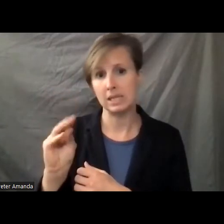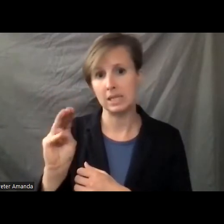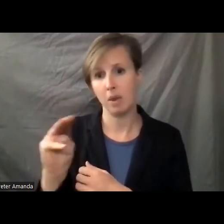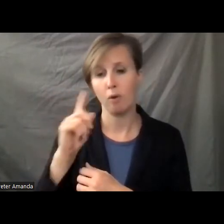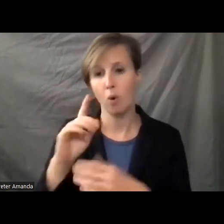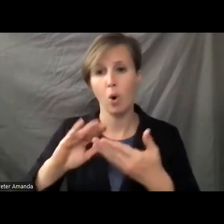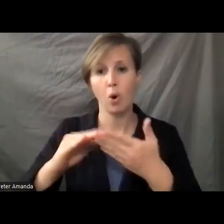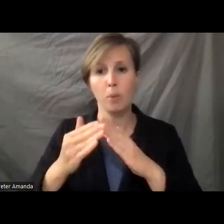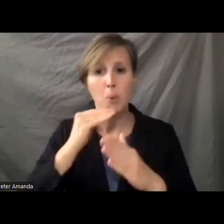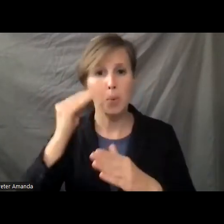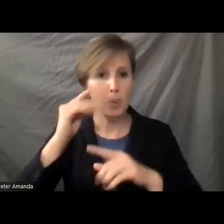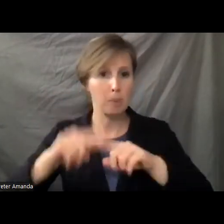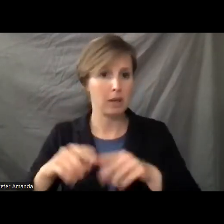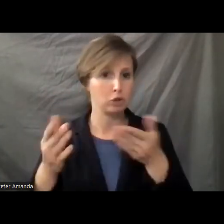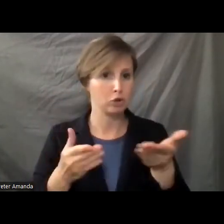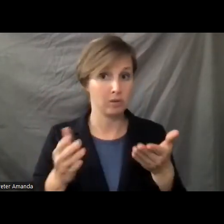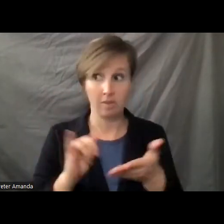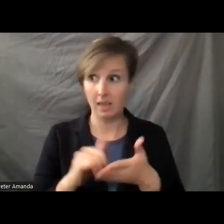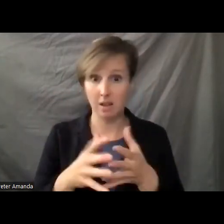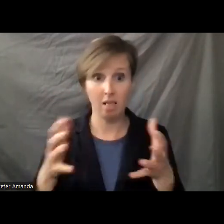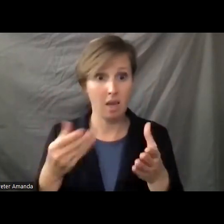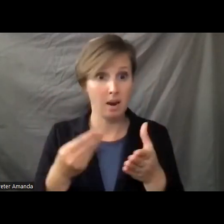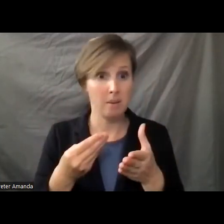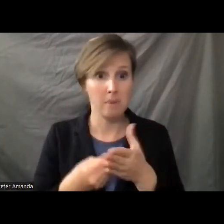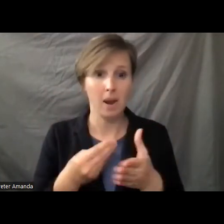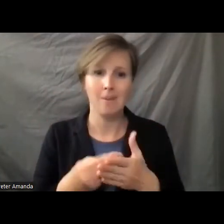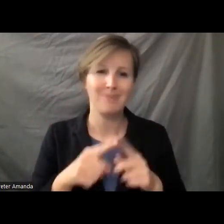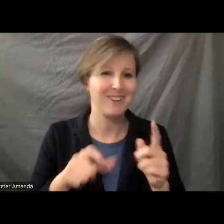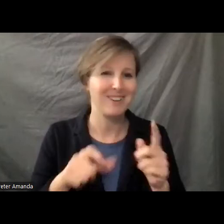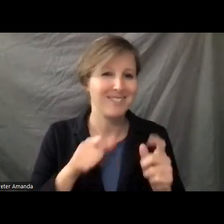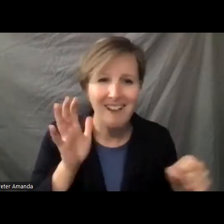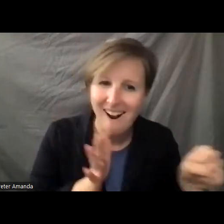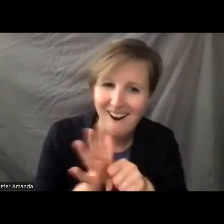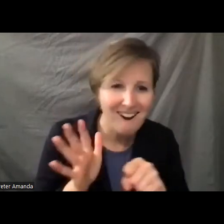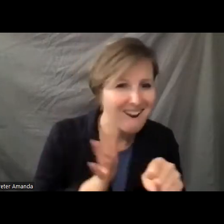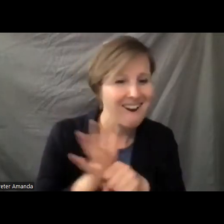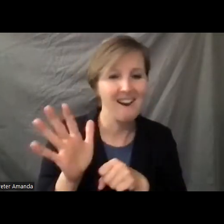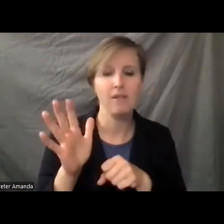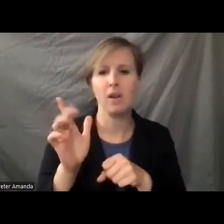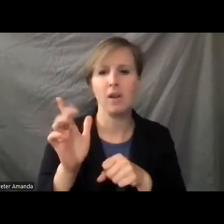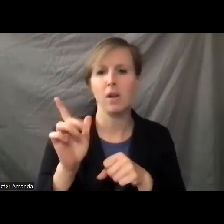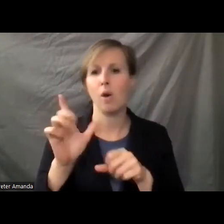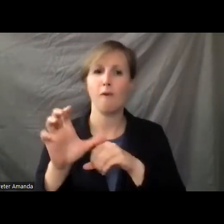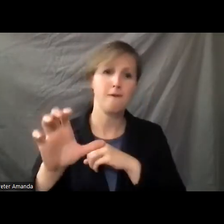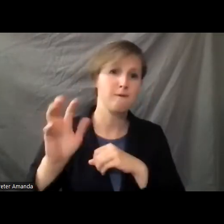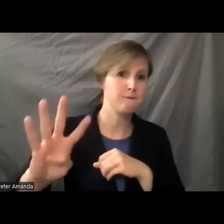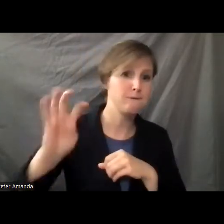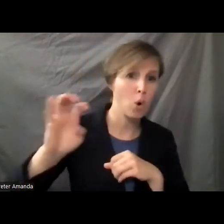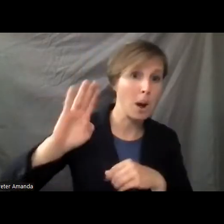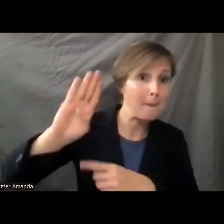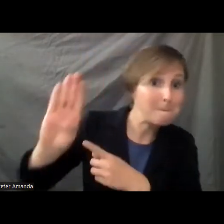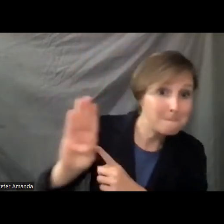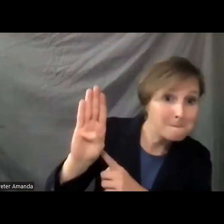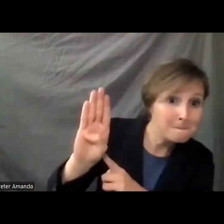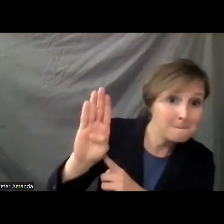services. That's a lot of money, but still a drop in the bucket compared to all that's needed. We put $400 billion, that's with a B, not an